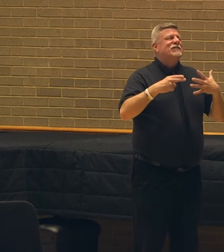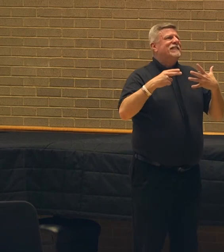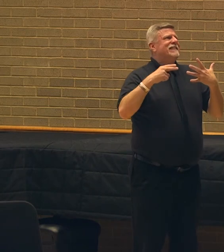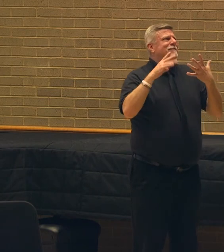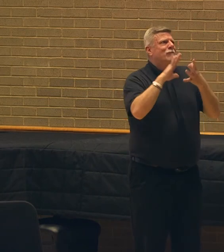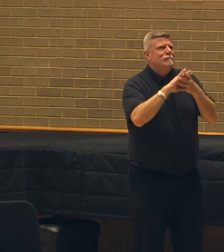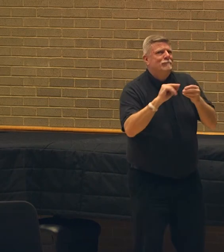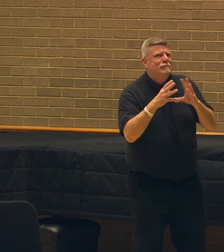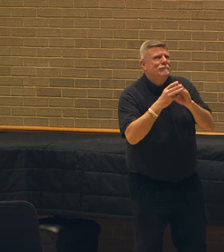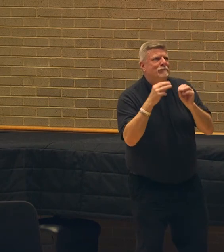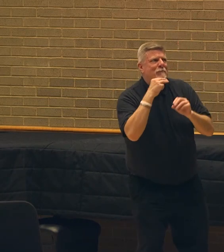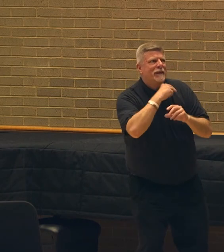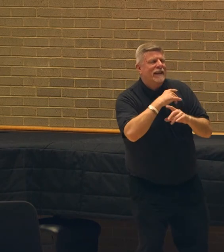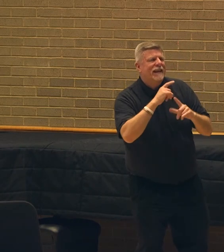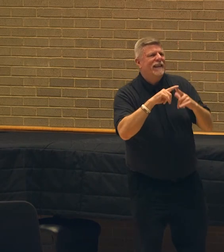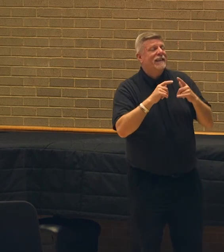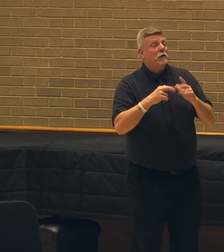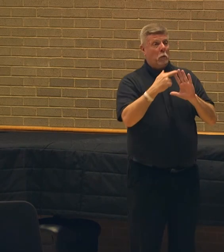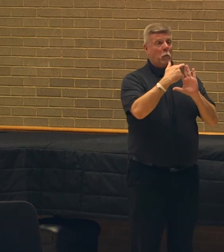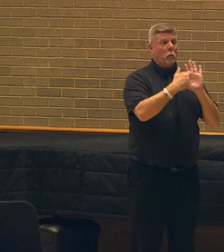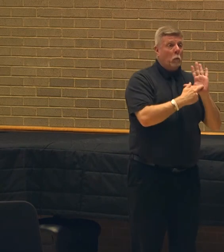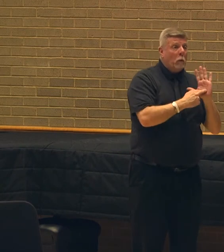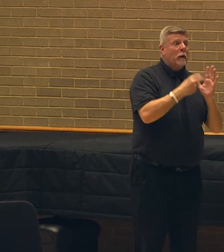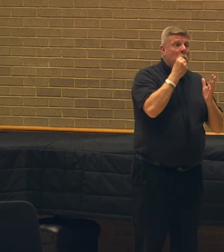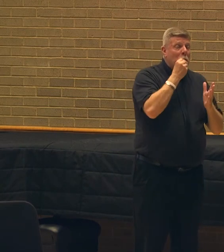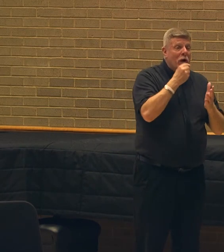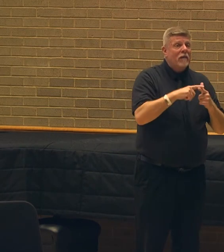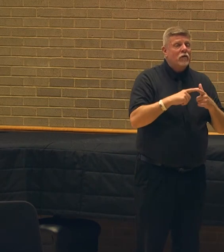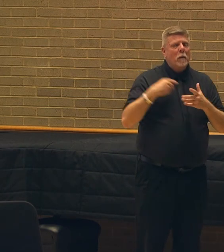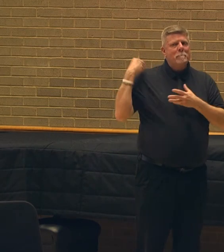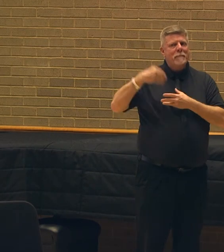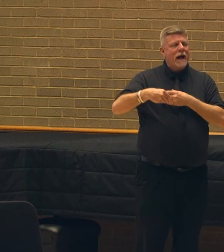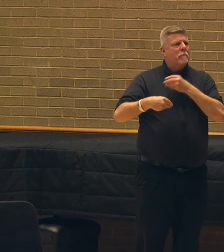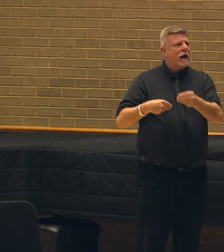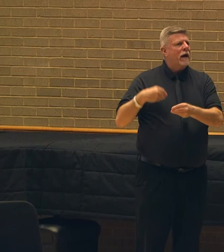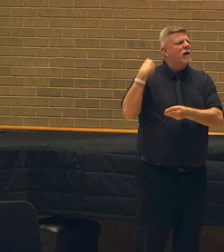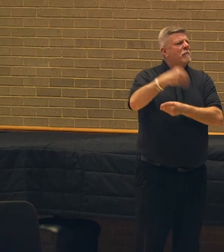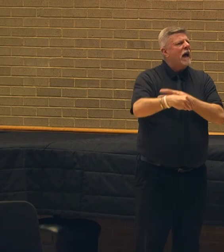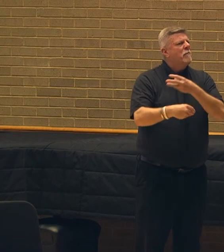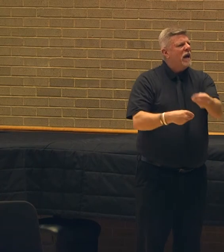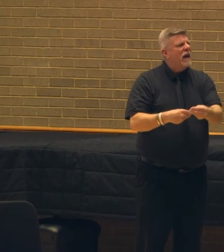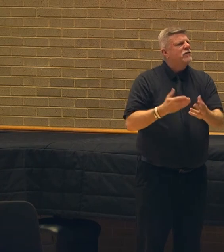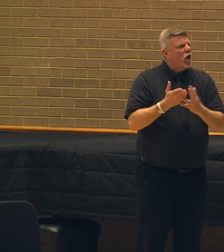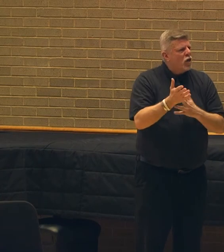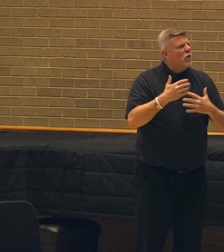passed from body to body through oral traditions, through blood memory, and through our DNA.